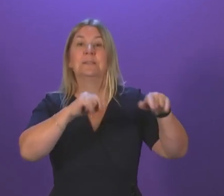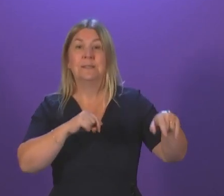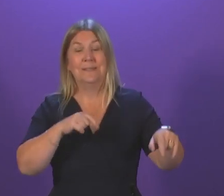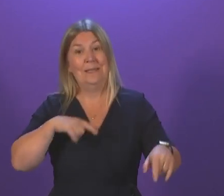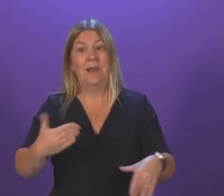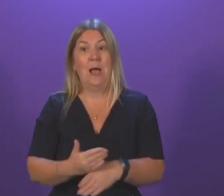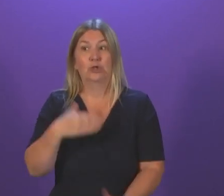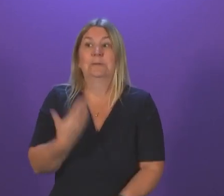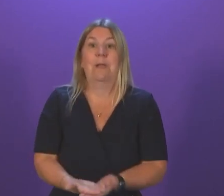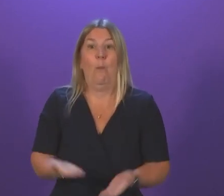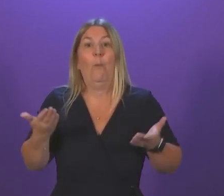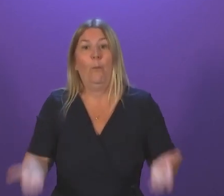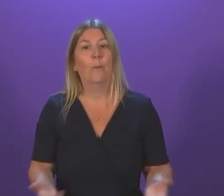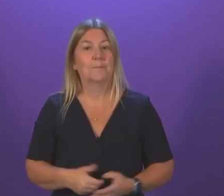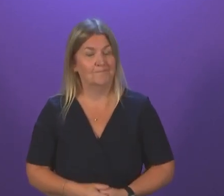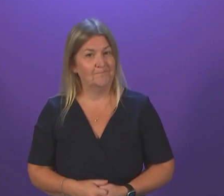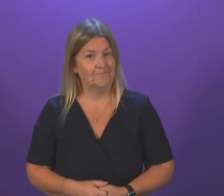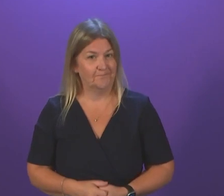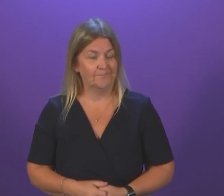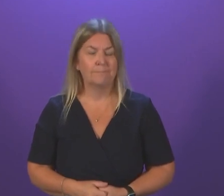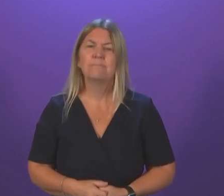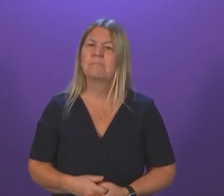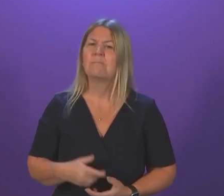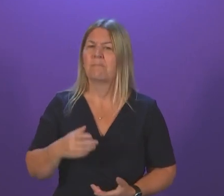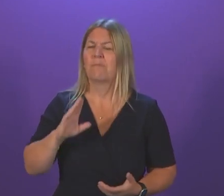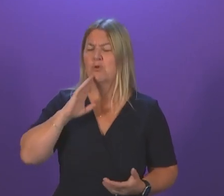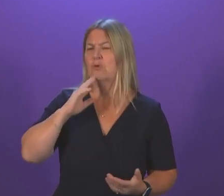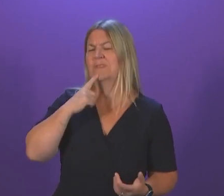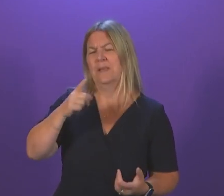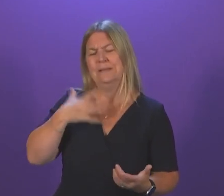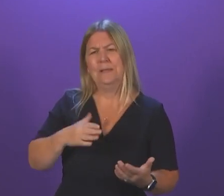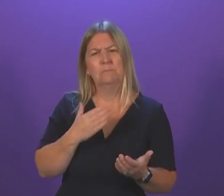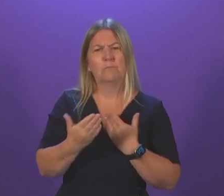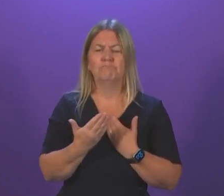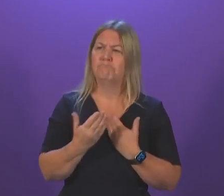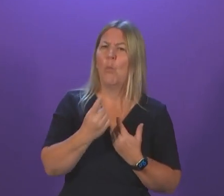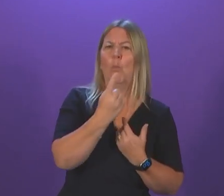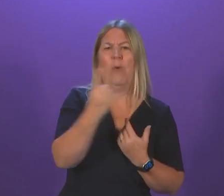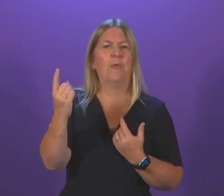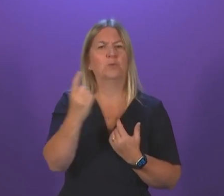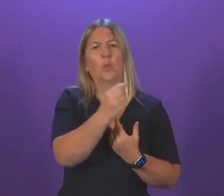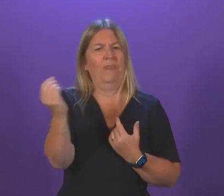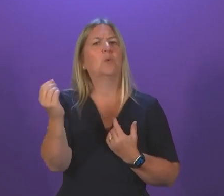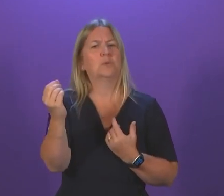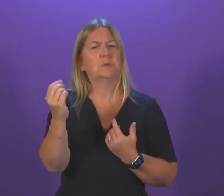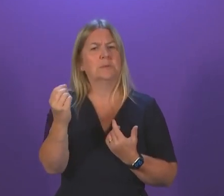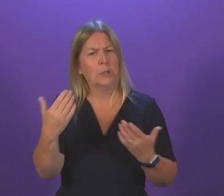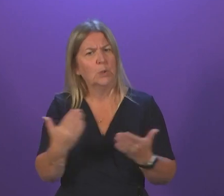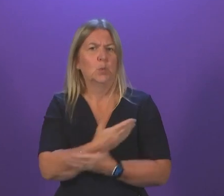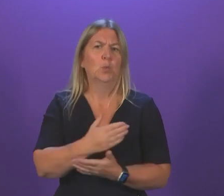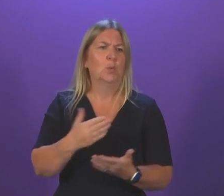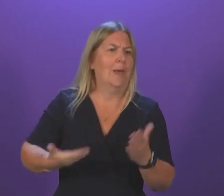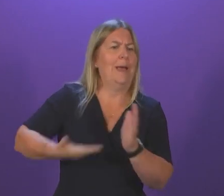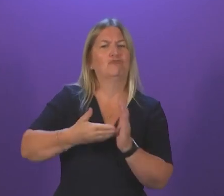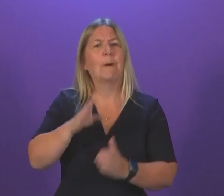College of Emergency Medicine said we need 1,000 more acute beds. How many of those extra beds has the Scottish Government now identified?